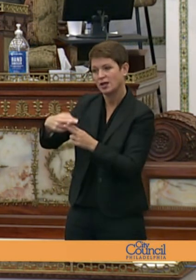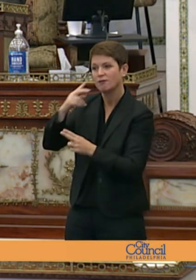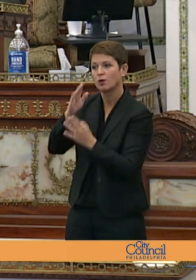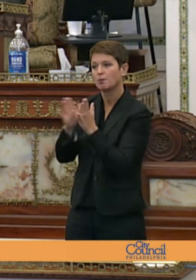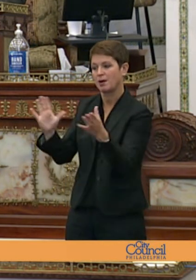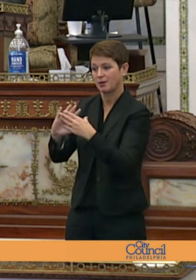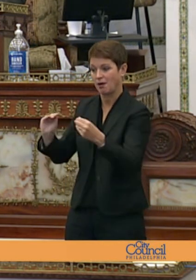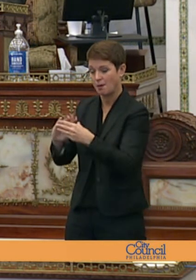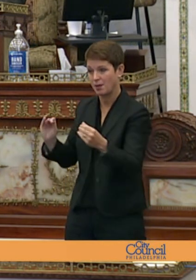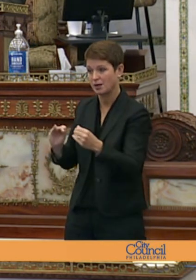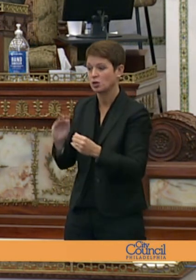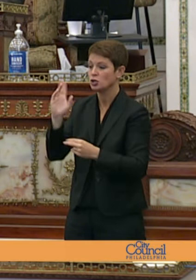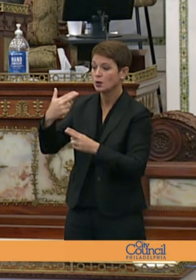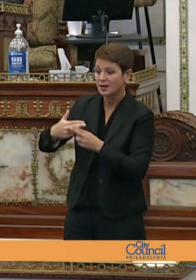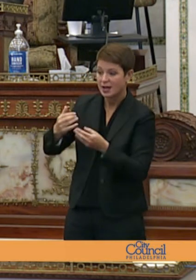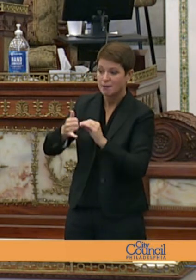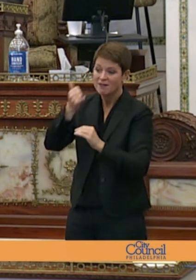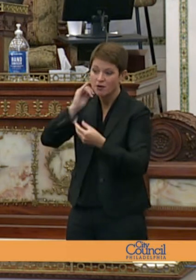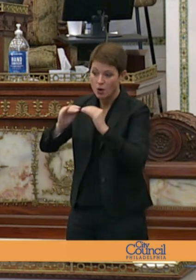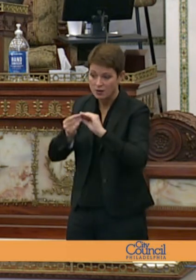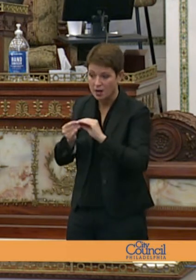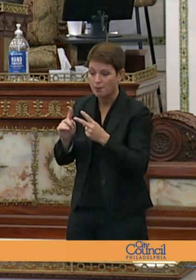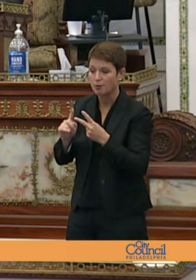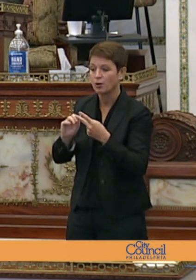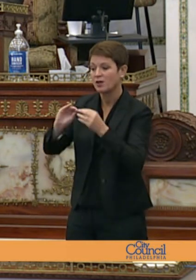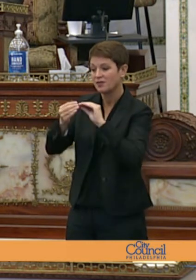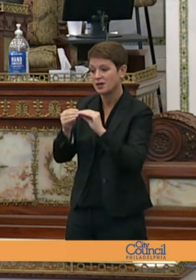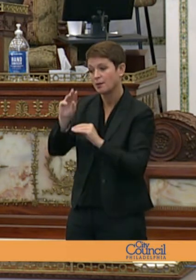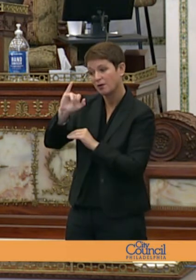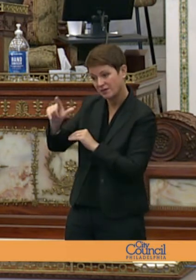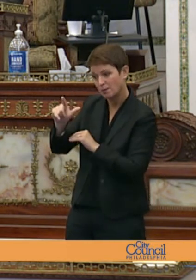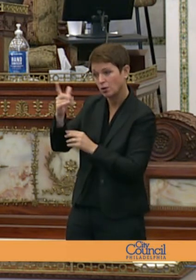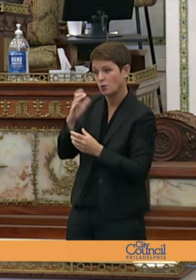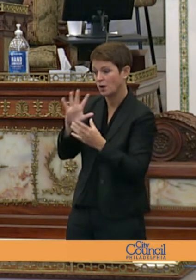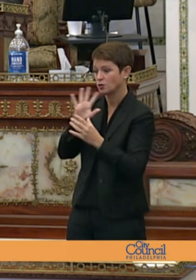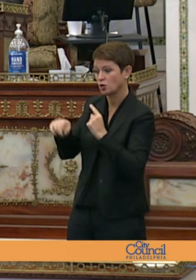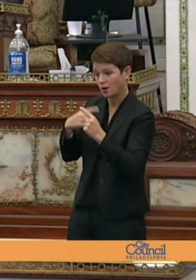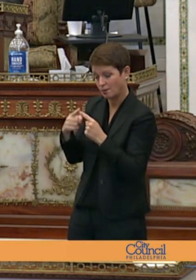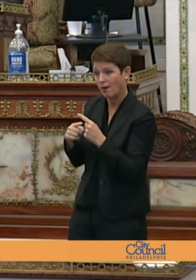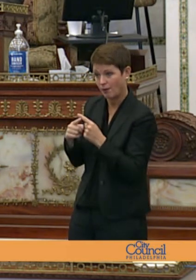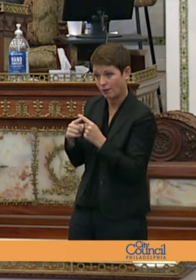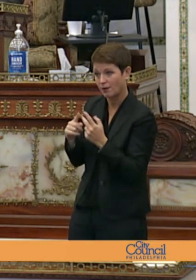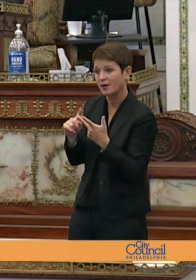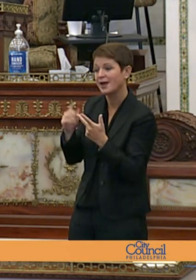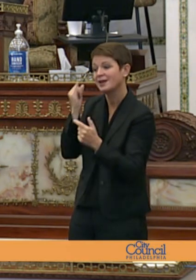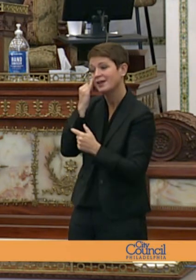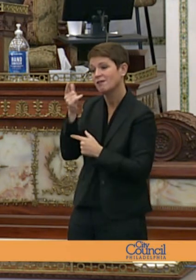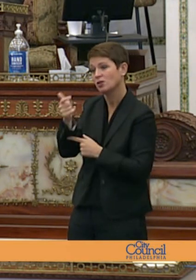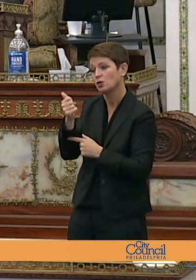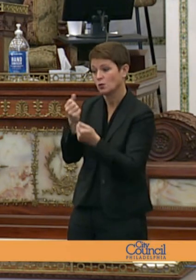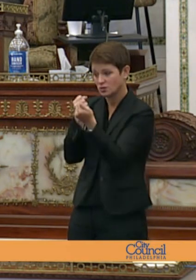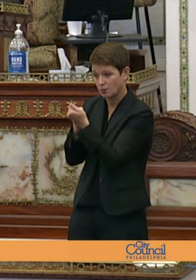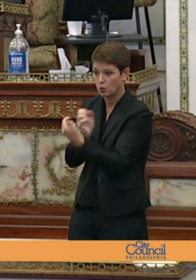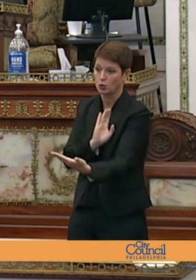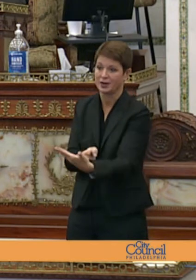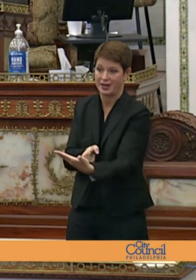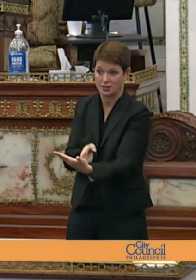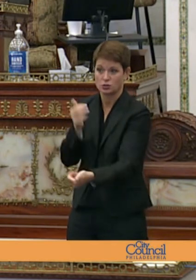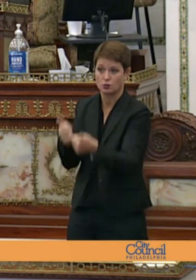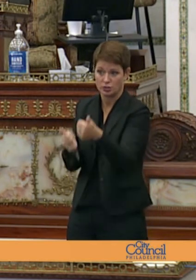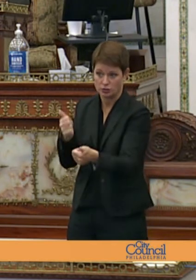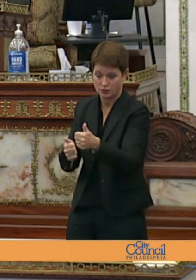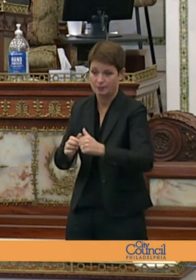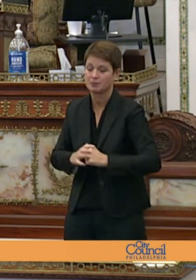will take your name phone number the number of the legislative item you are commenting on and whether you are in support or against the